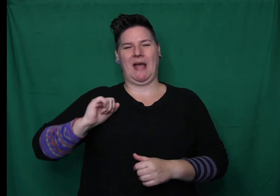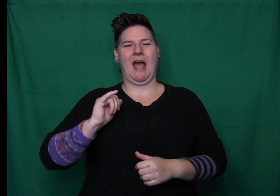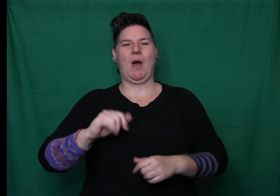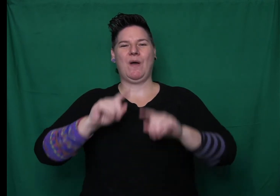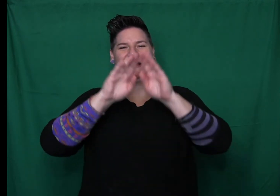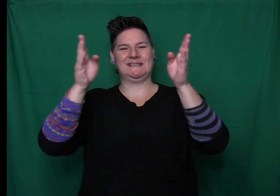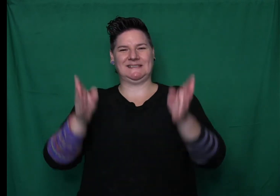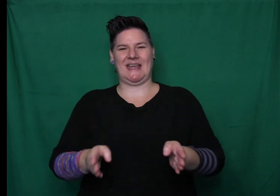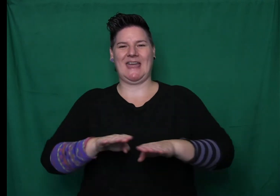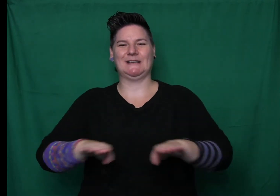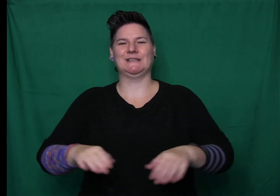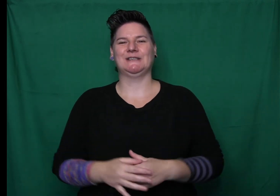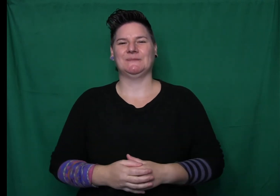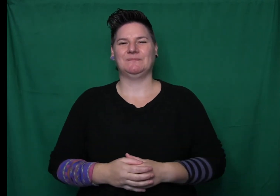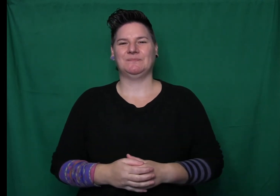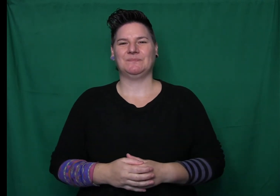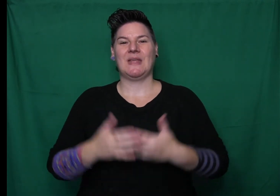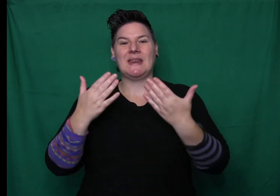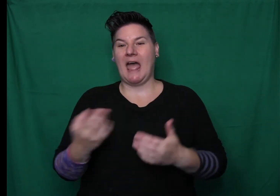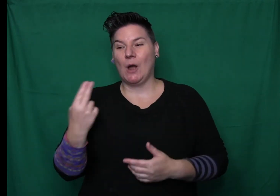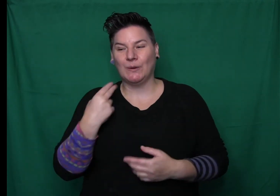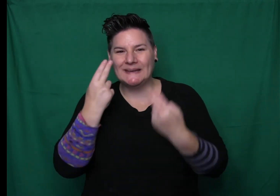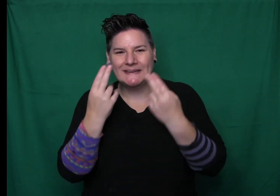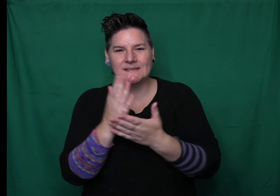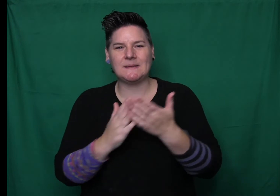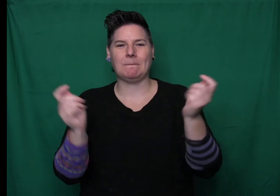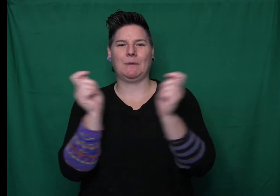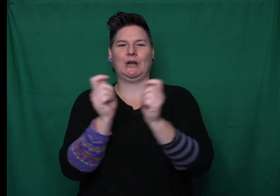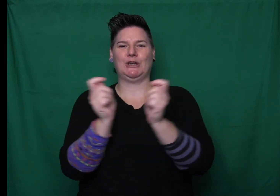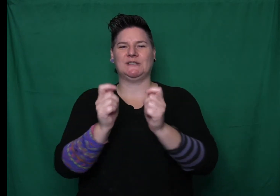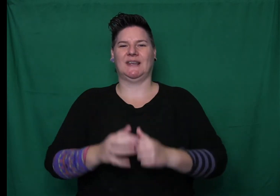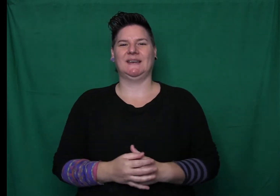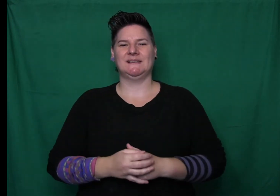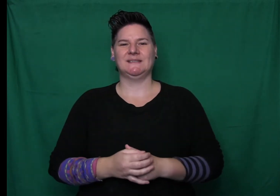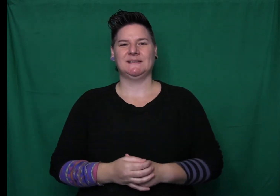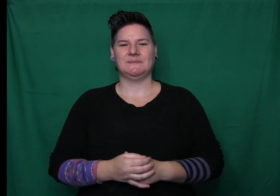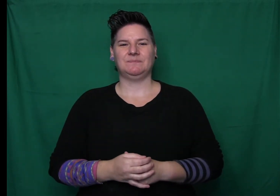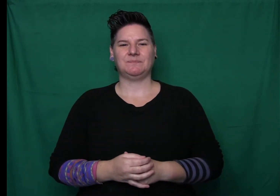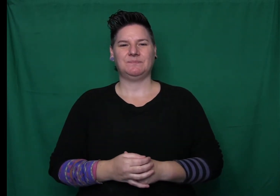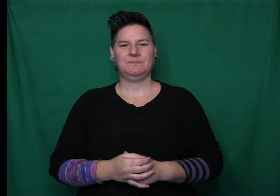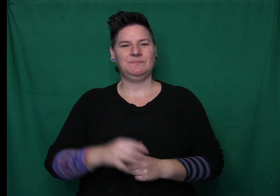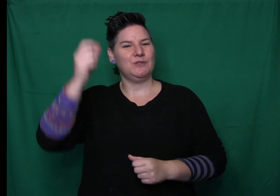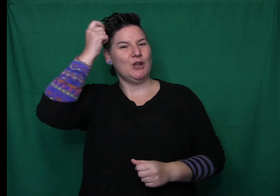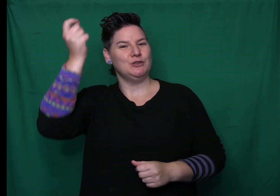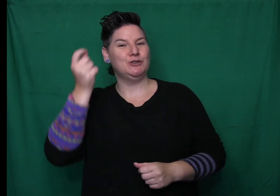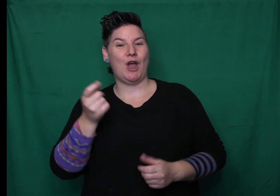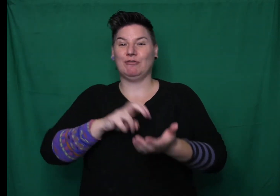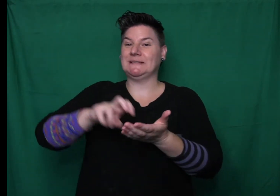Dorry skipped down the hall and into the sewing room. It was a mess. There were piles of